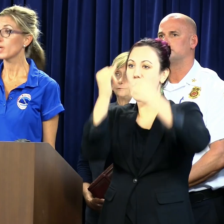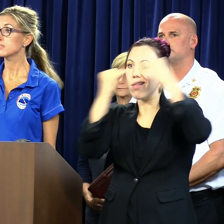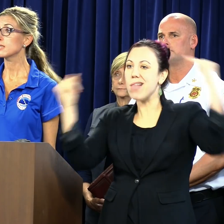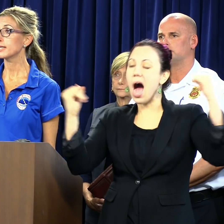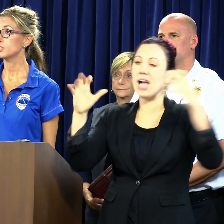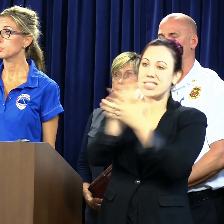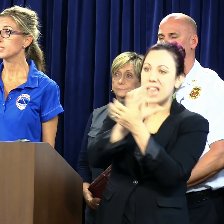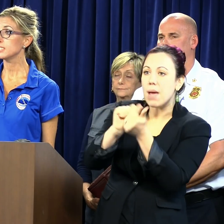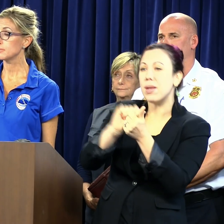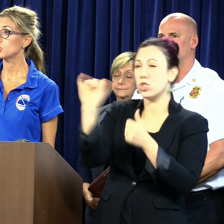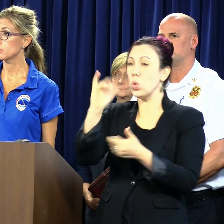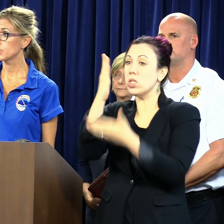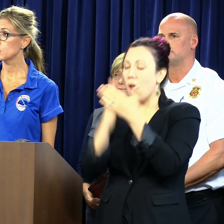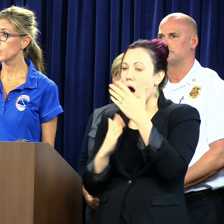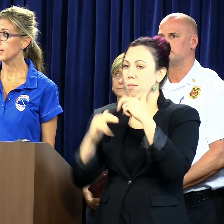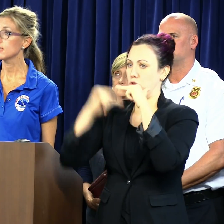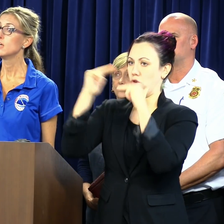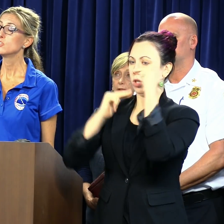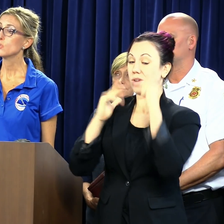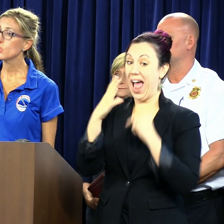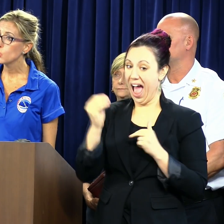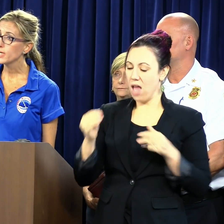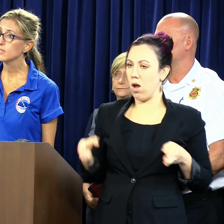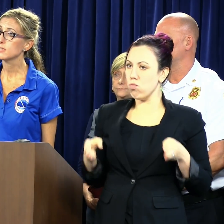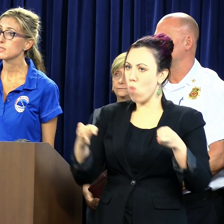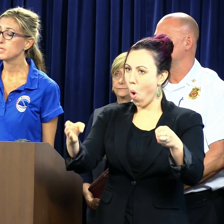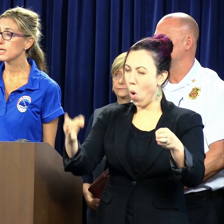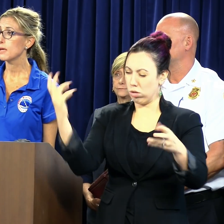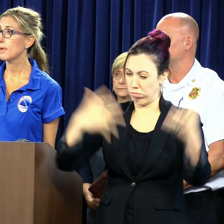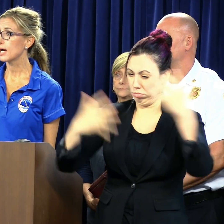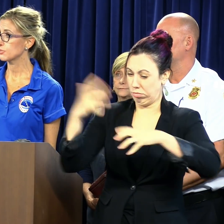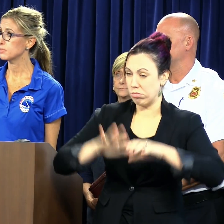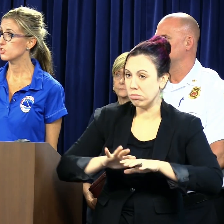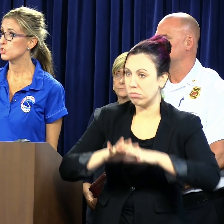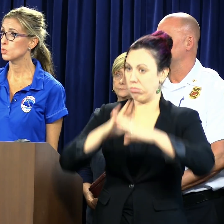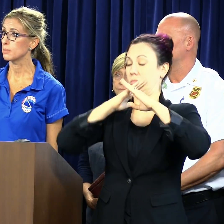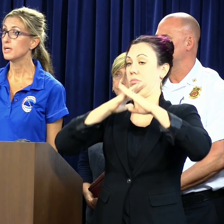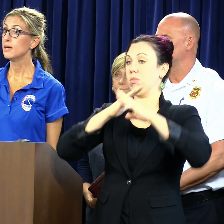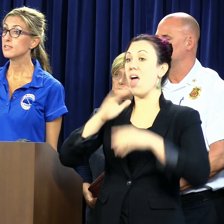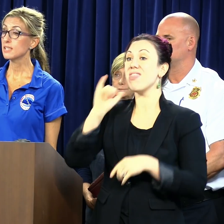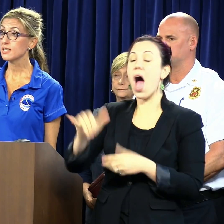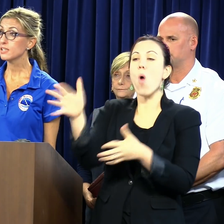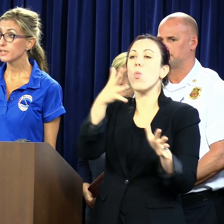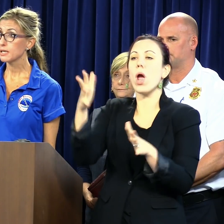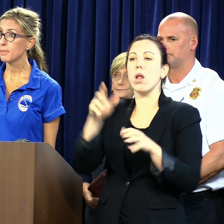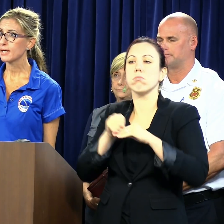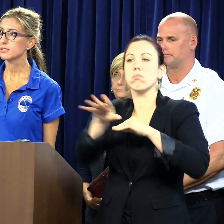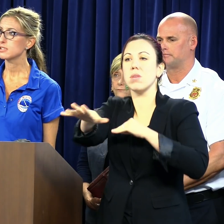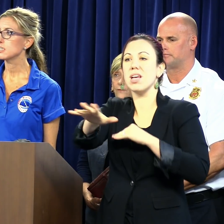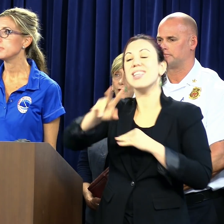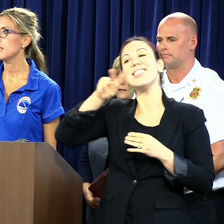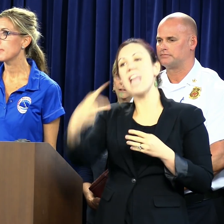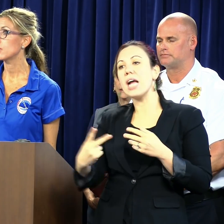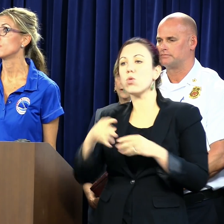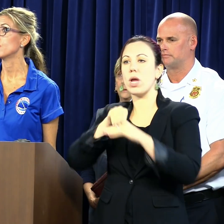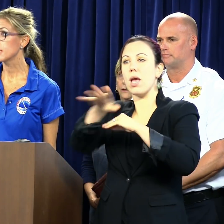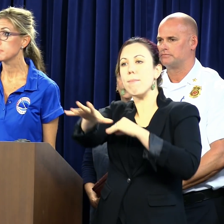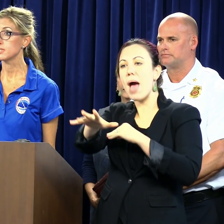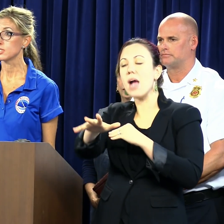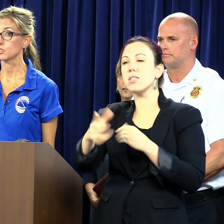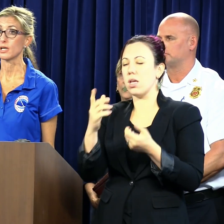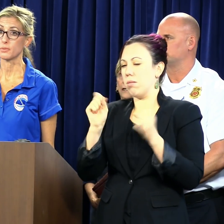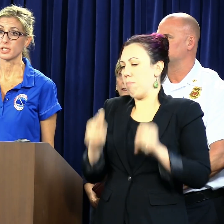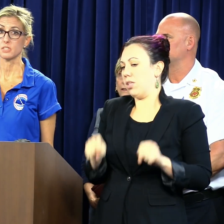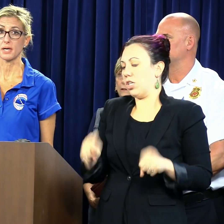damage, as well as a lot of debris damage on roadways. So the wind is a big impact from the storm. Secondary impact is going to be the amount of